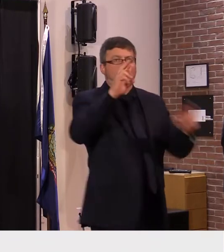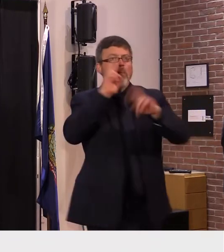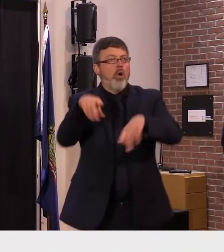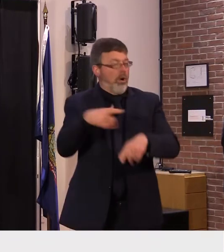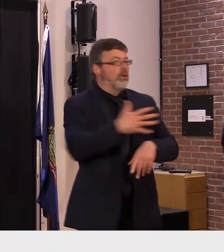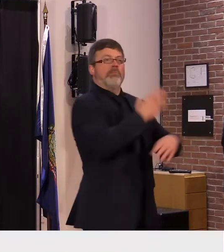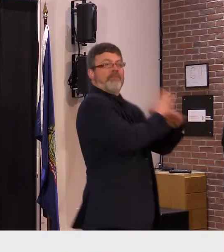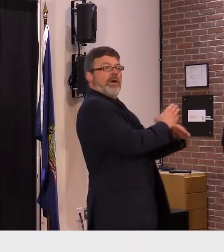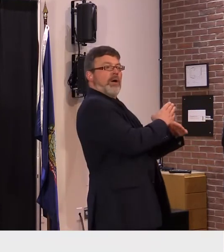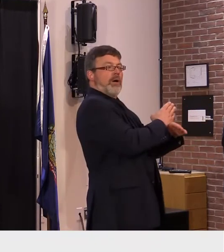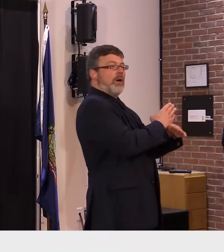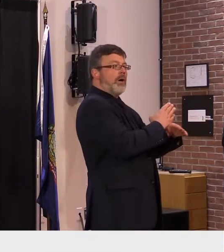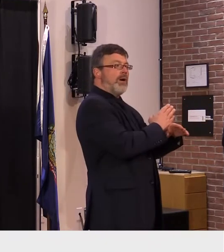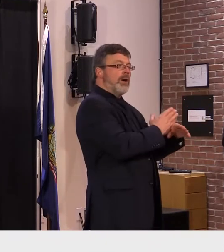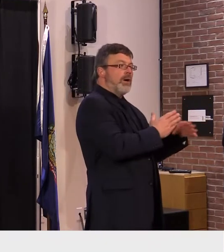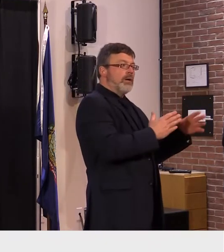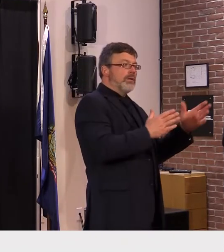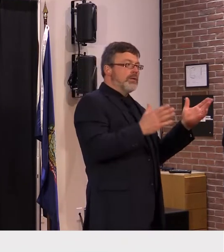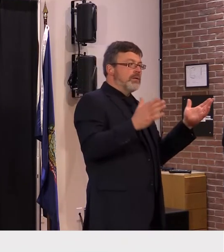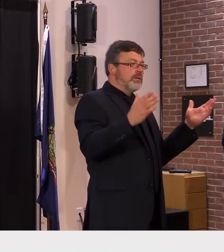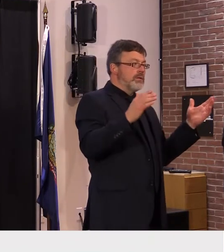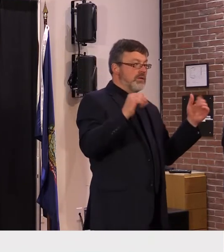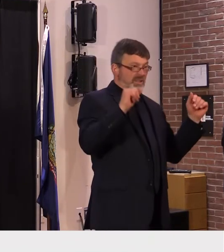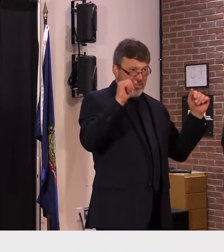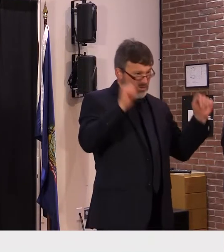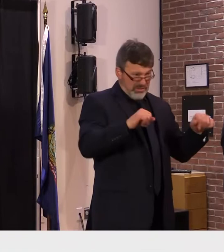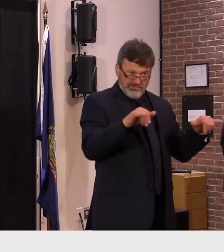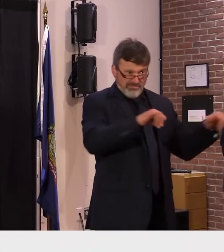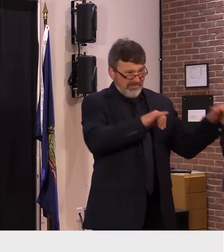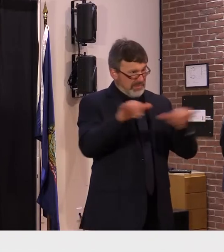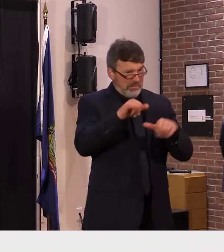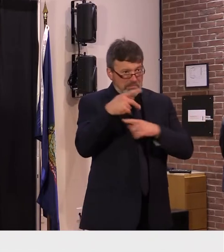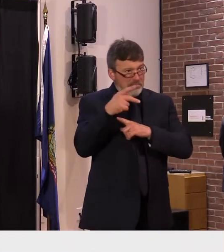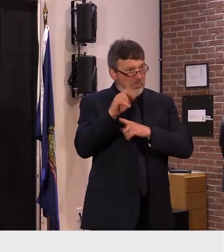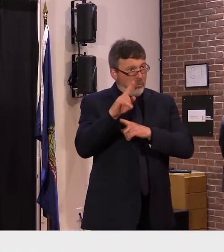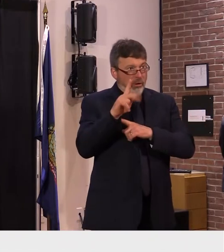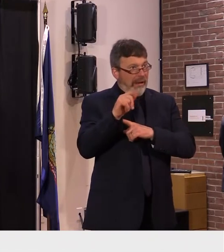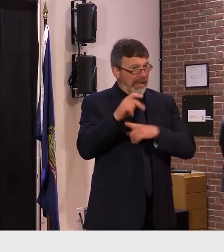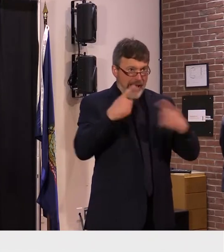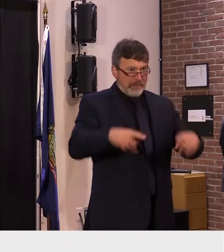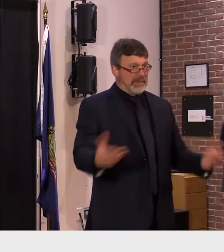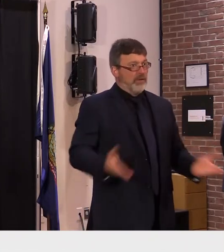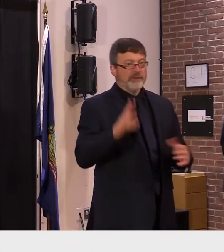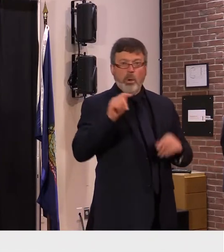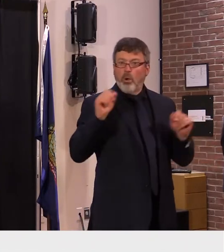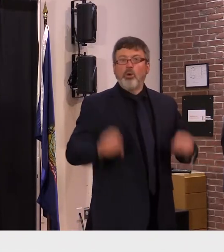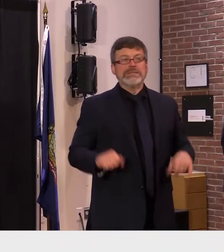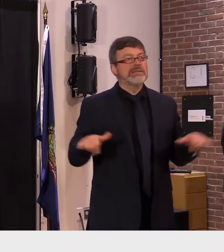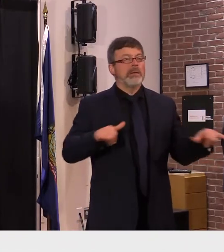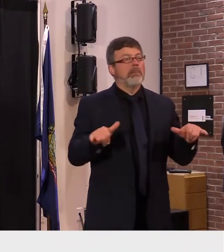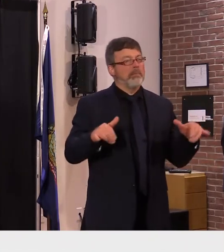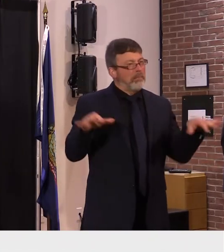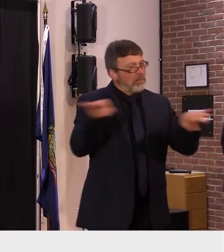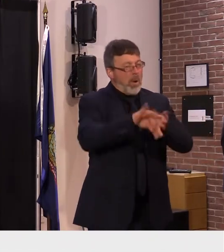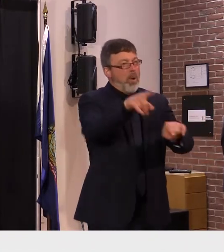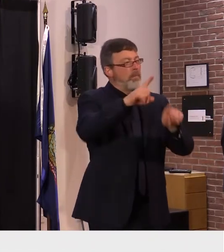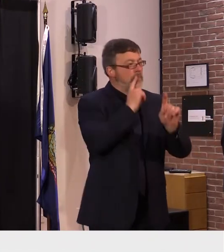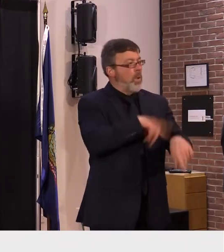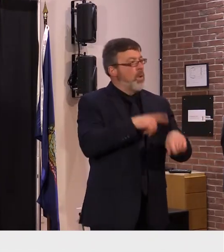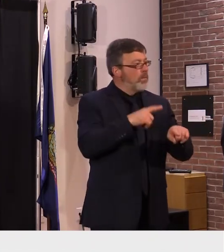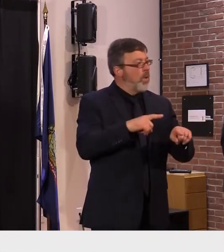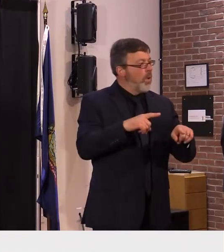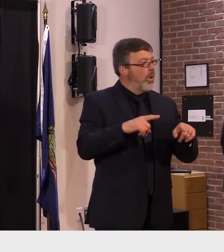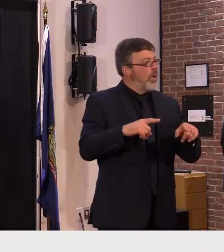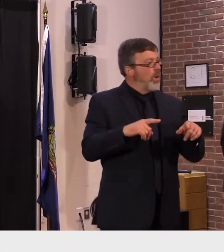we want to to make sure that people feel comfortable reaching out to us or to the school officials